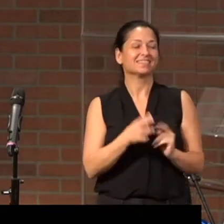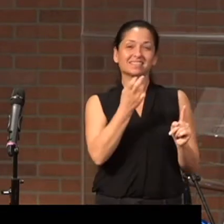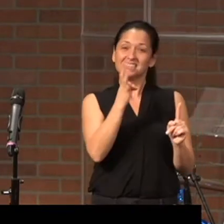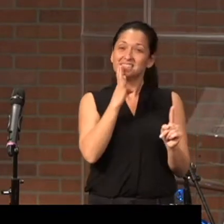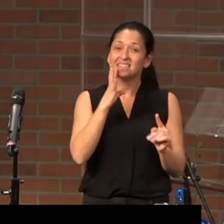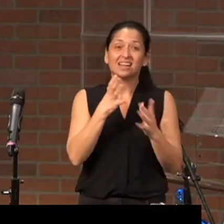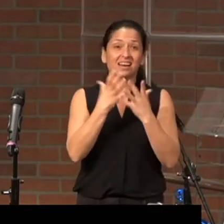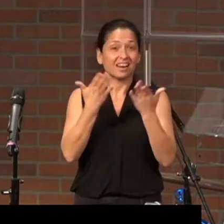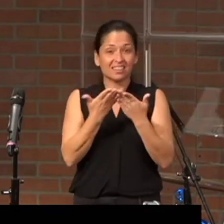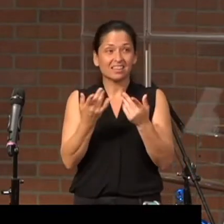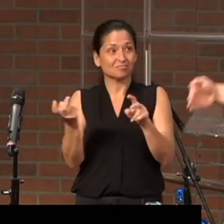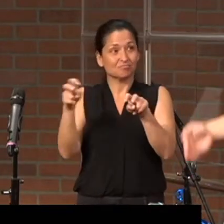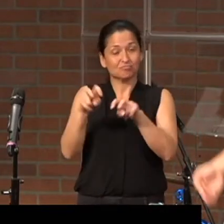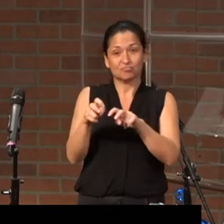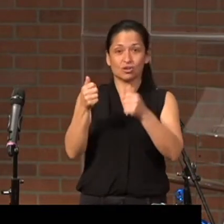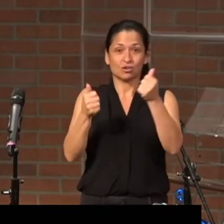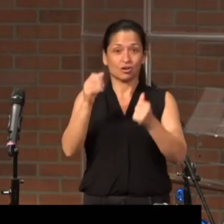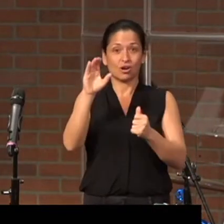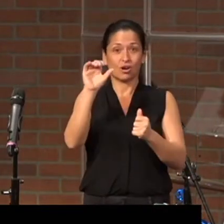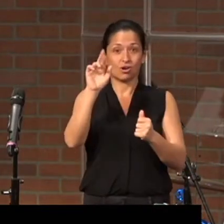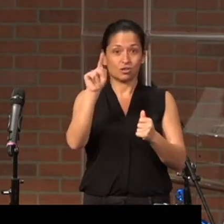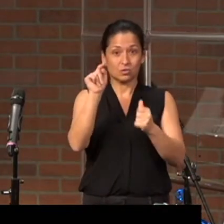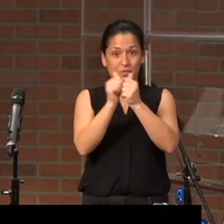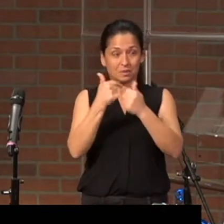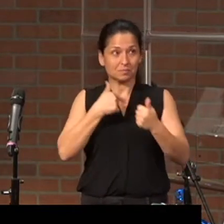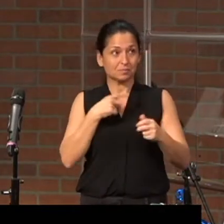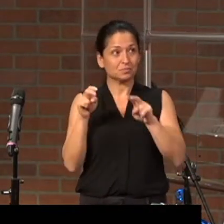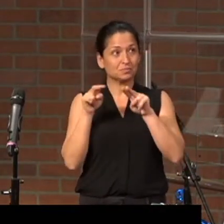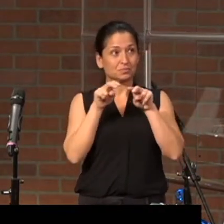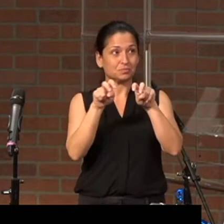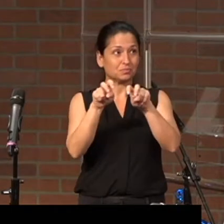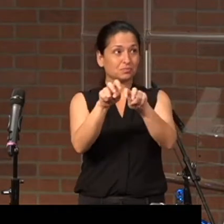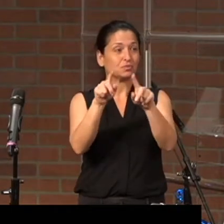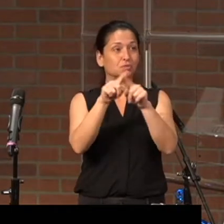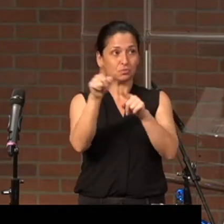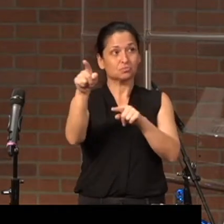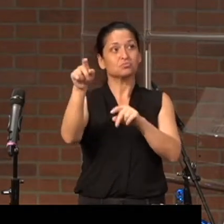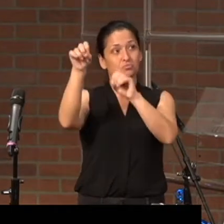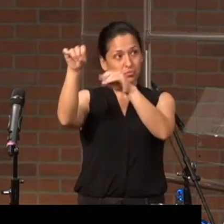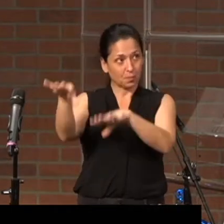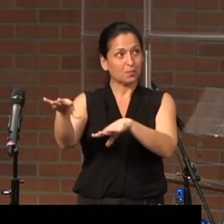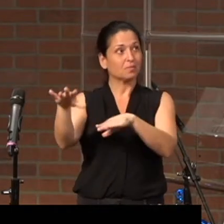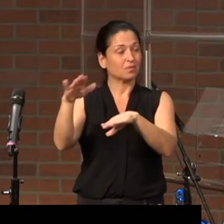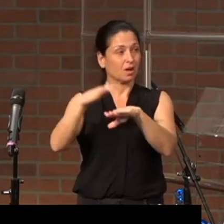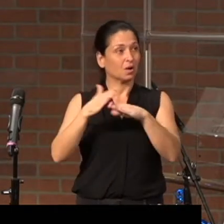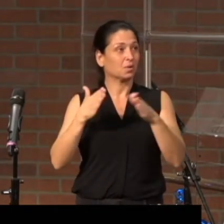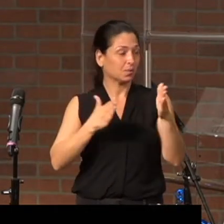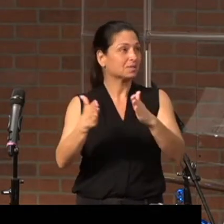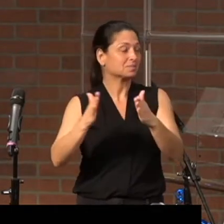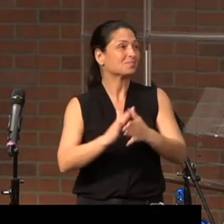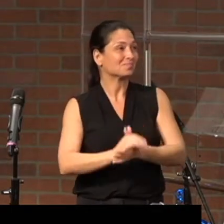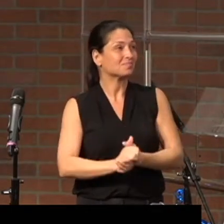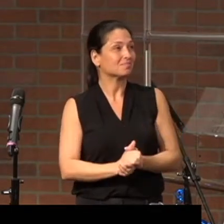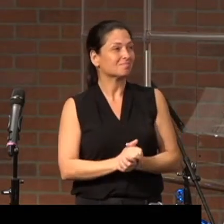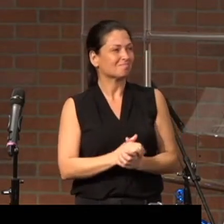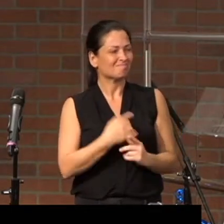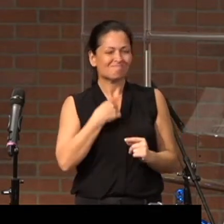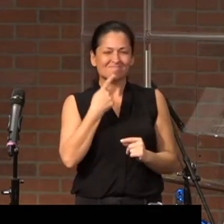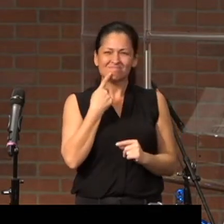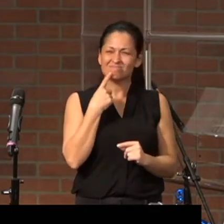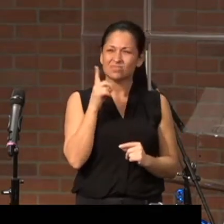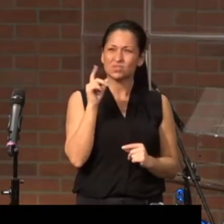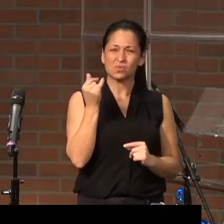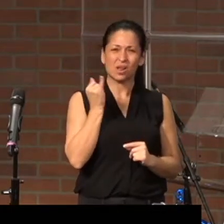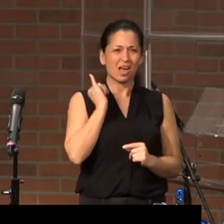Gets in the golf cart with me. We ride down to the course. I drop him off and on your way. Do I know,